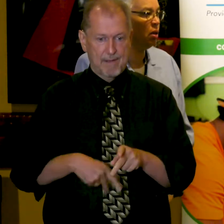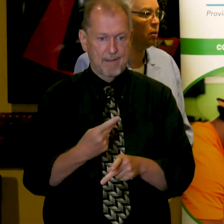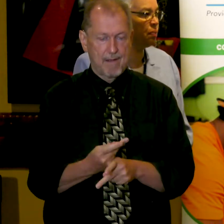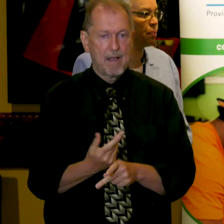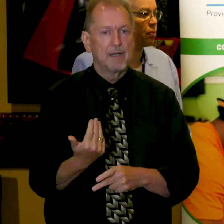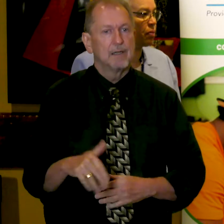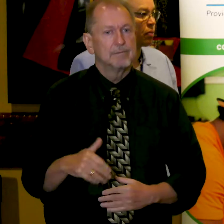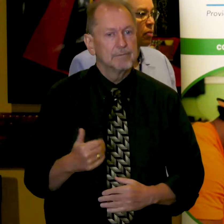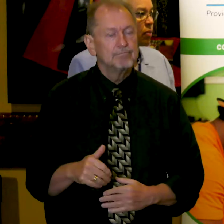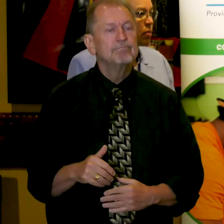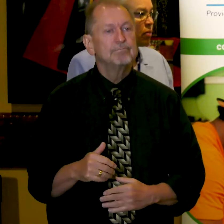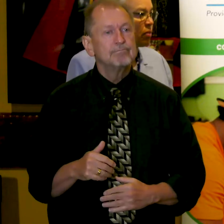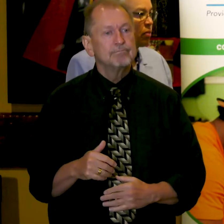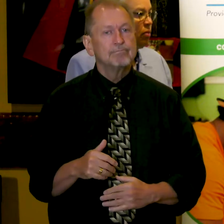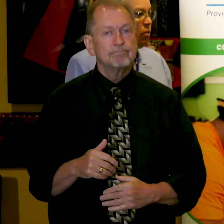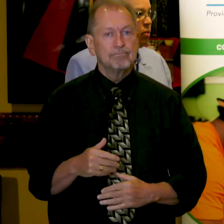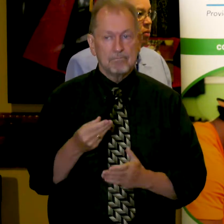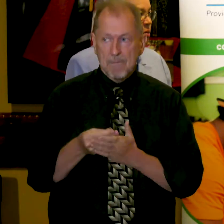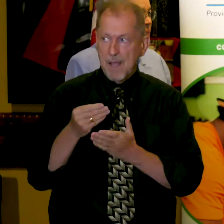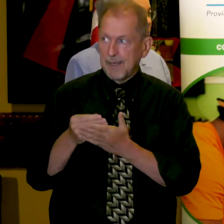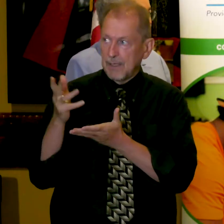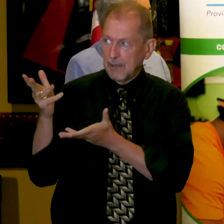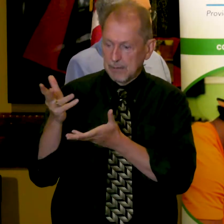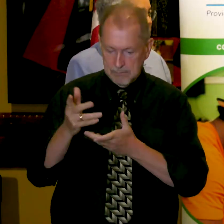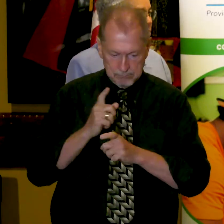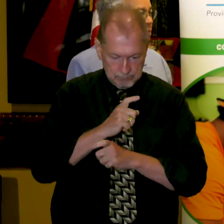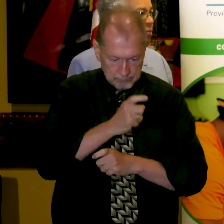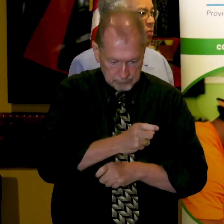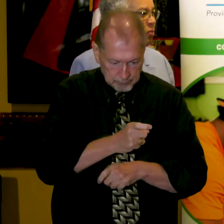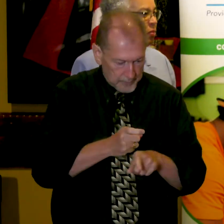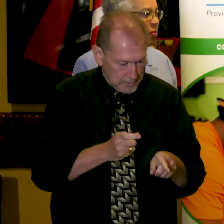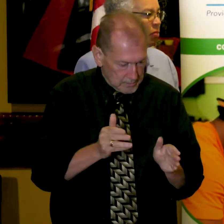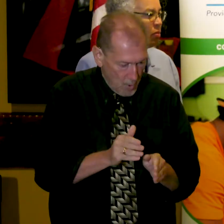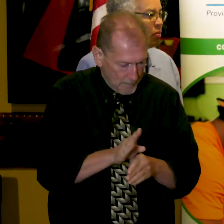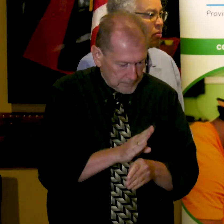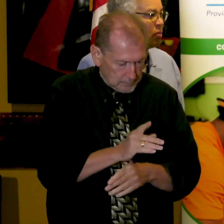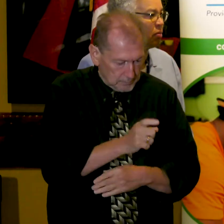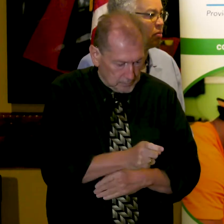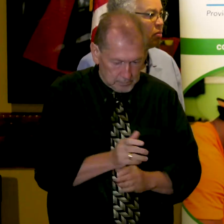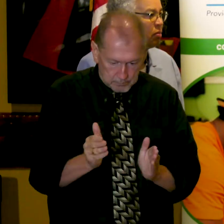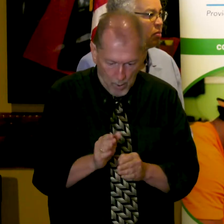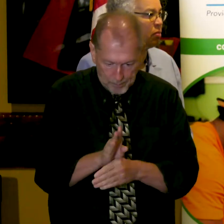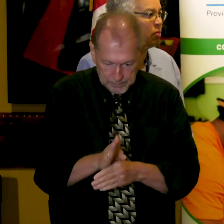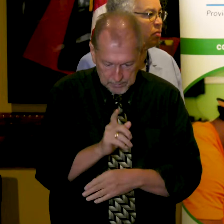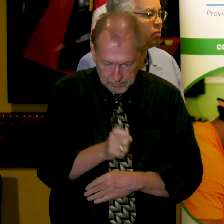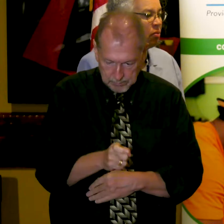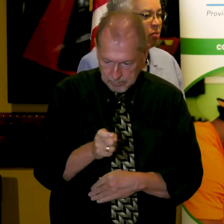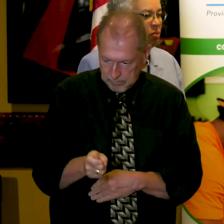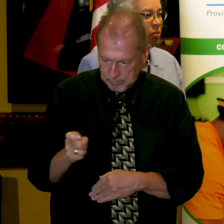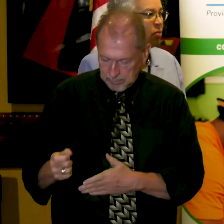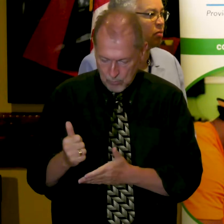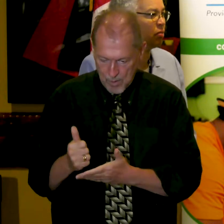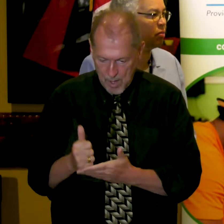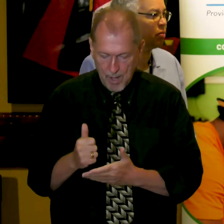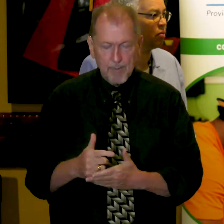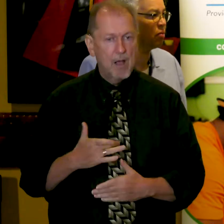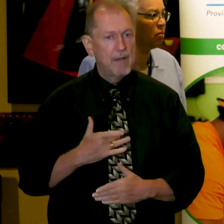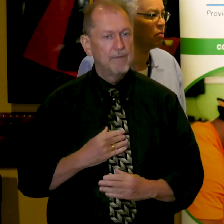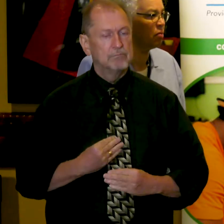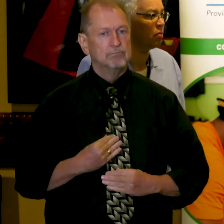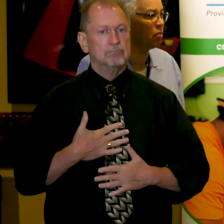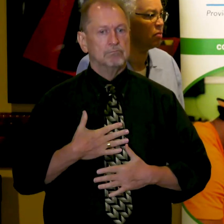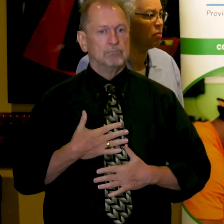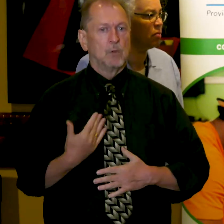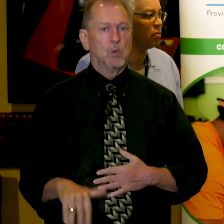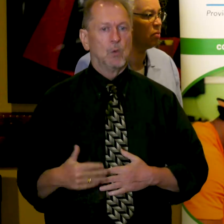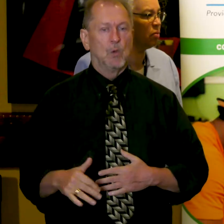grants to the the smaller businesses is is quite an honor to be a part of that. I am very